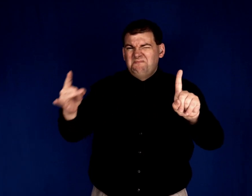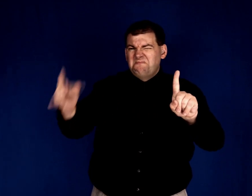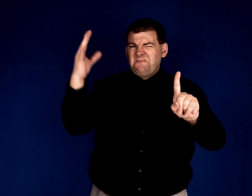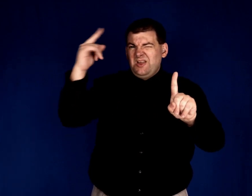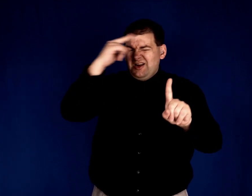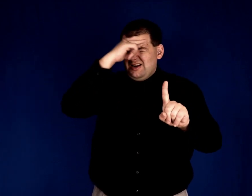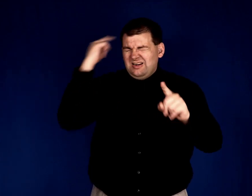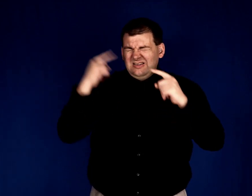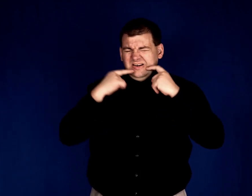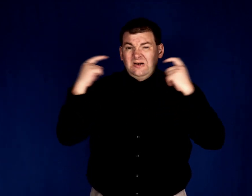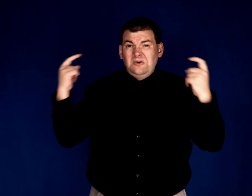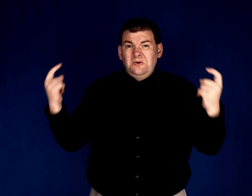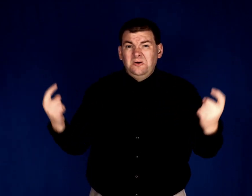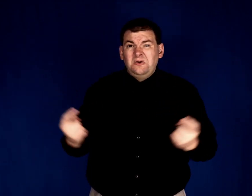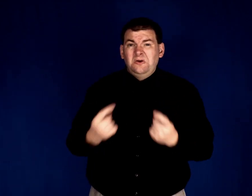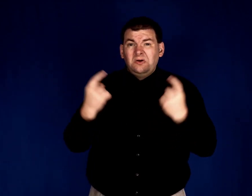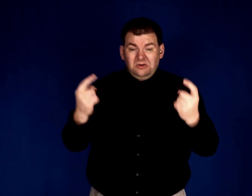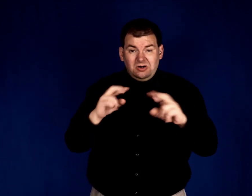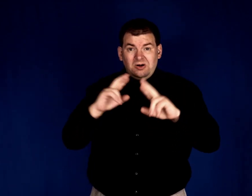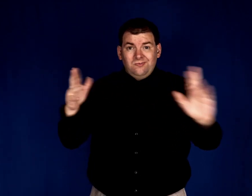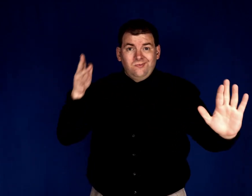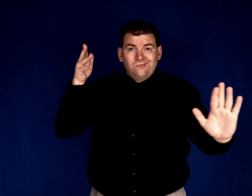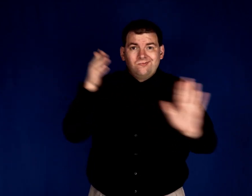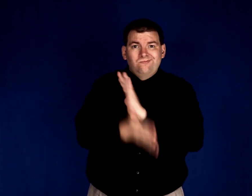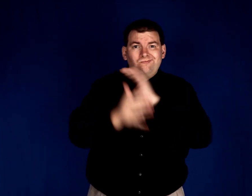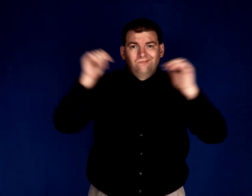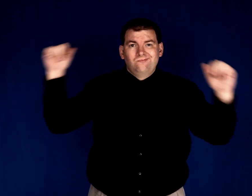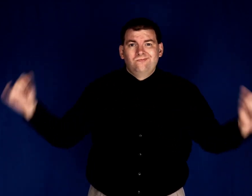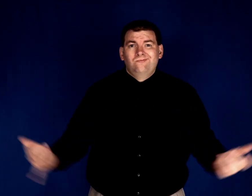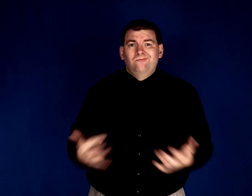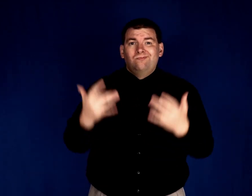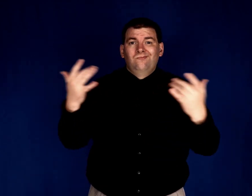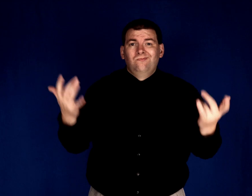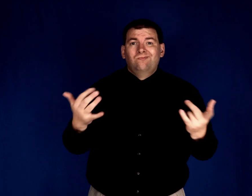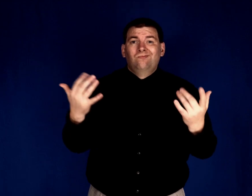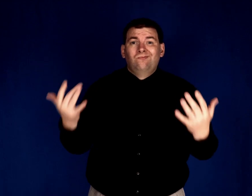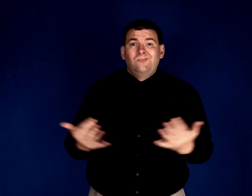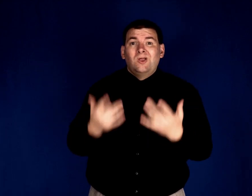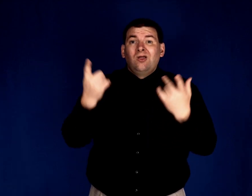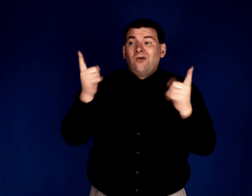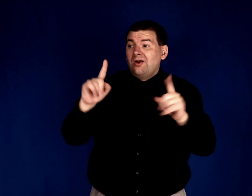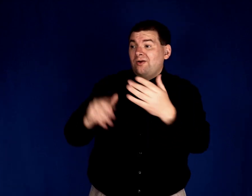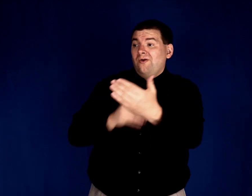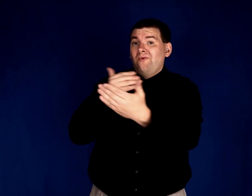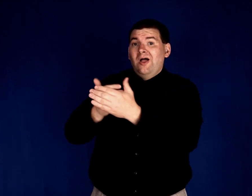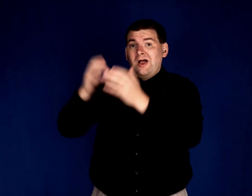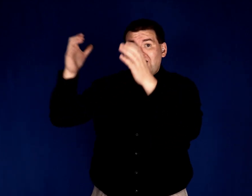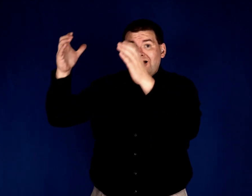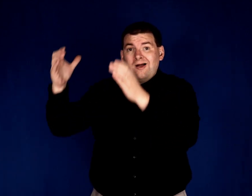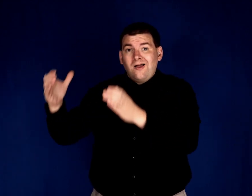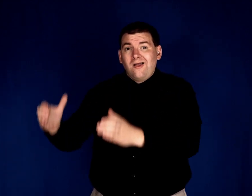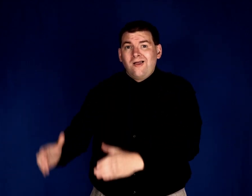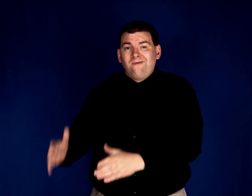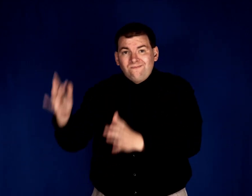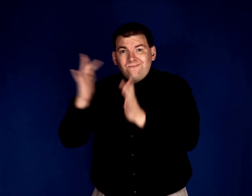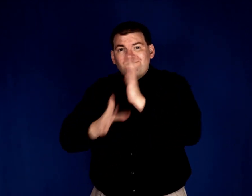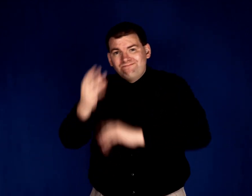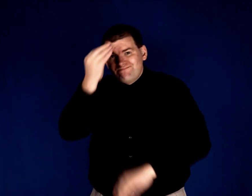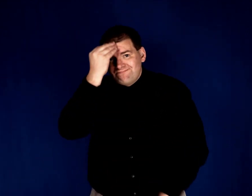black with sin and bound for hell. When she arrived, he plainly